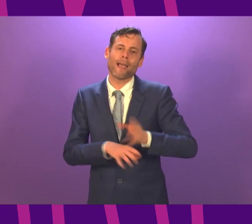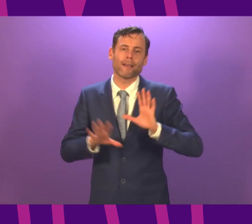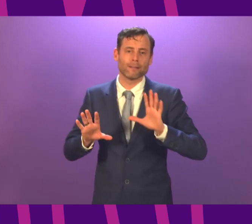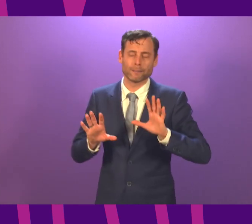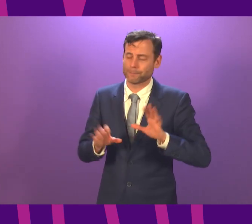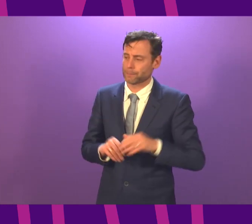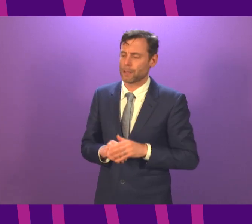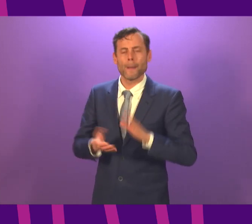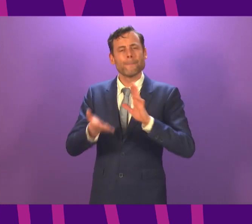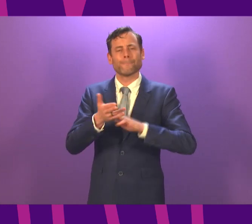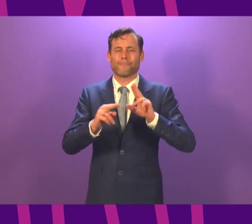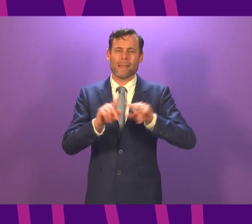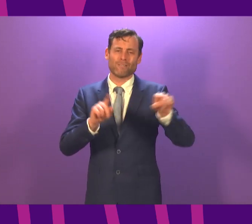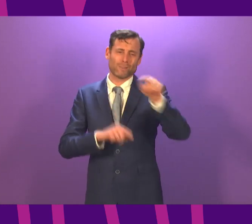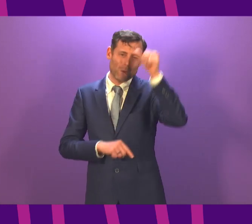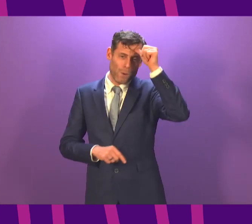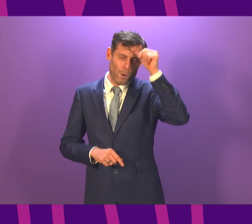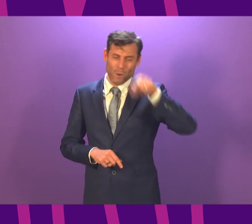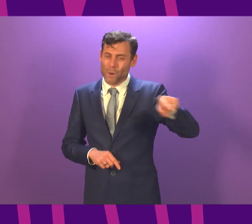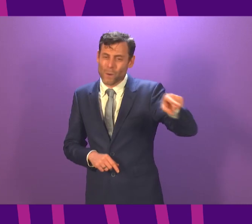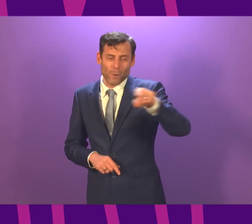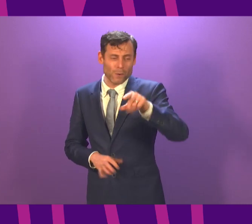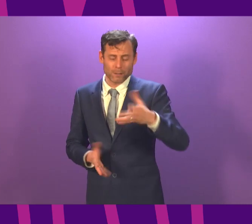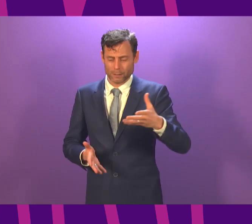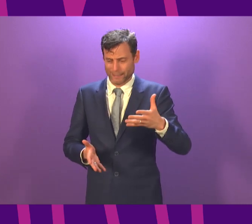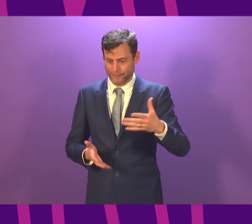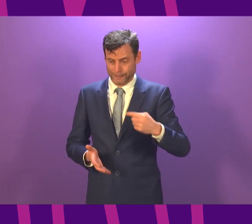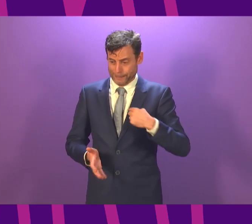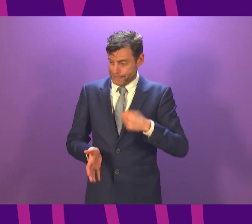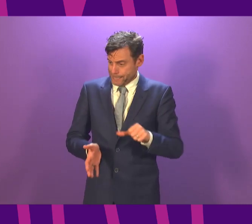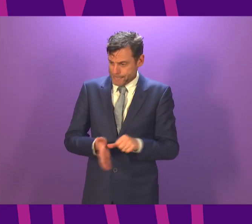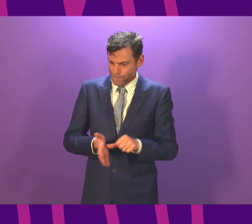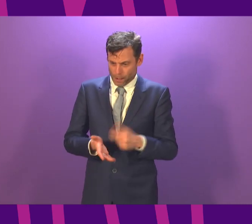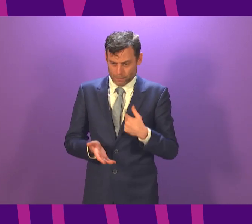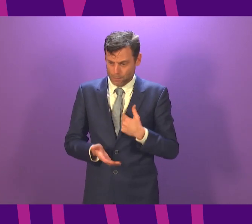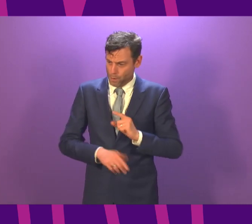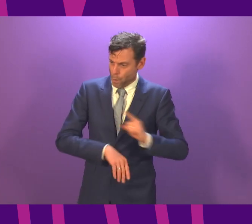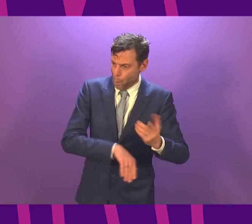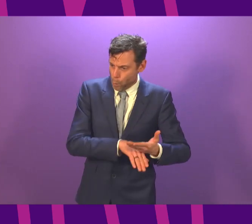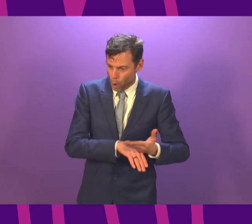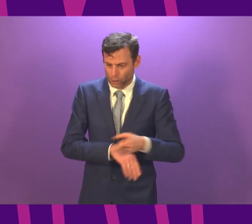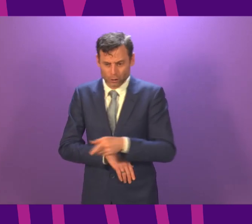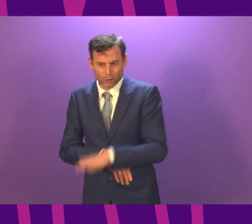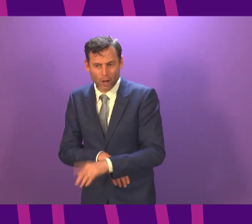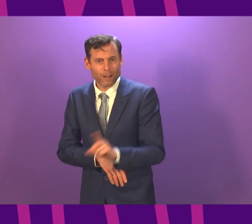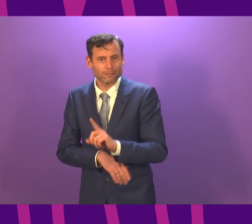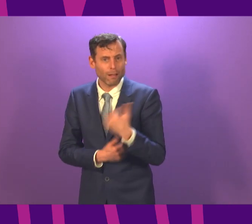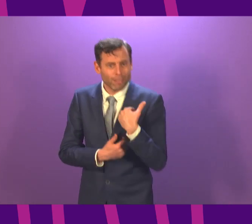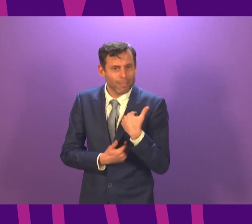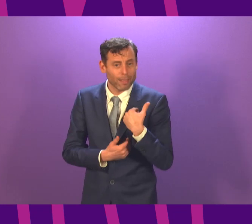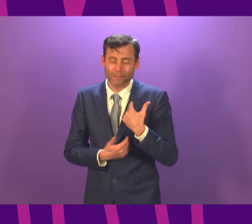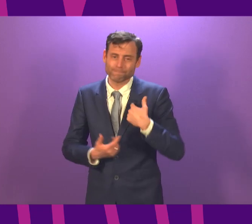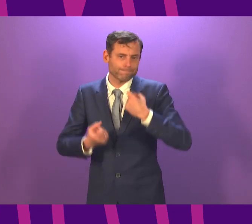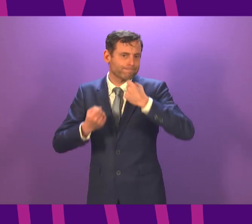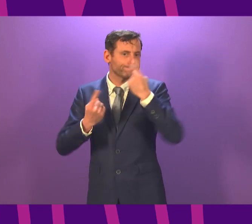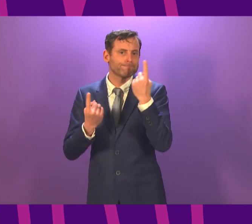insult the intelligence of any parent. This is a really difficult situation and nothing I can say standing here takes away the challenges that parents are confronted with